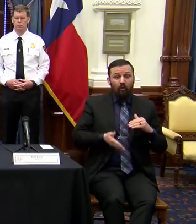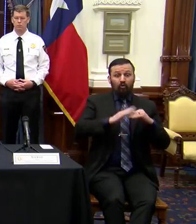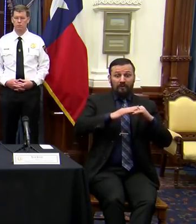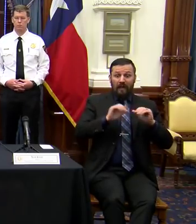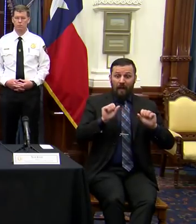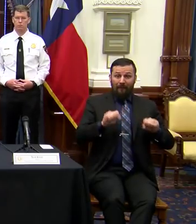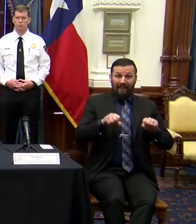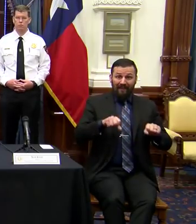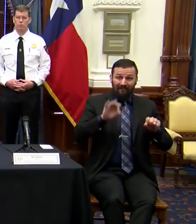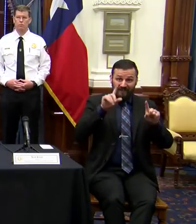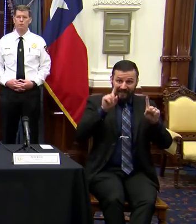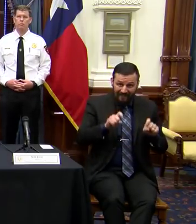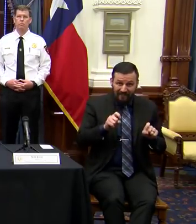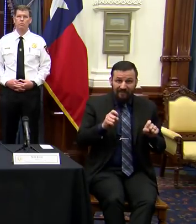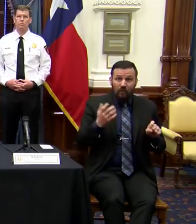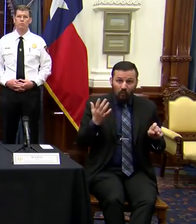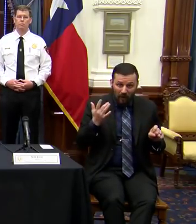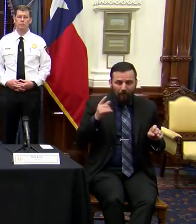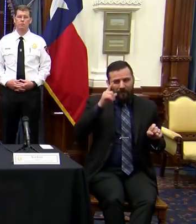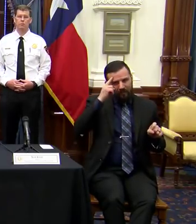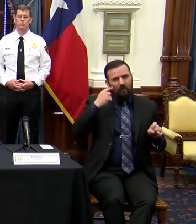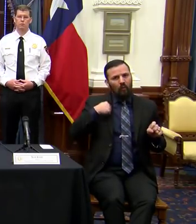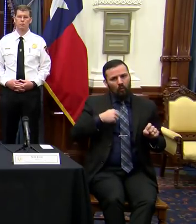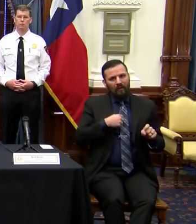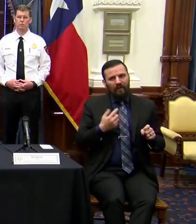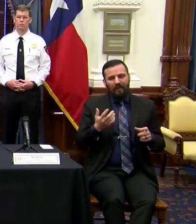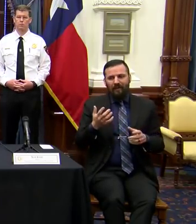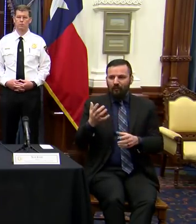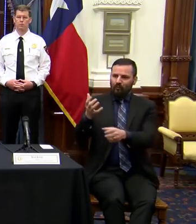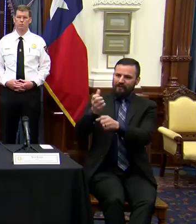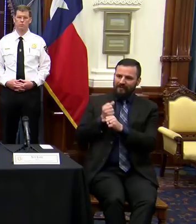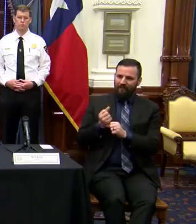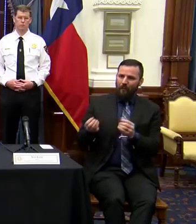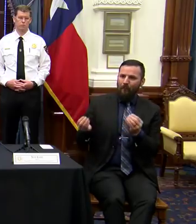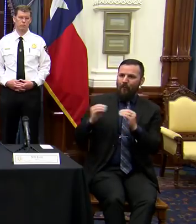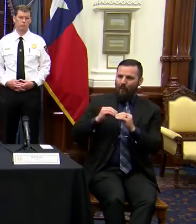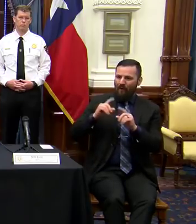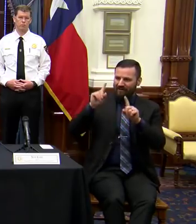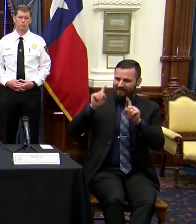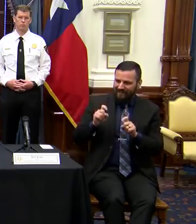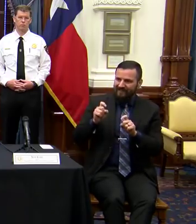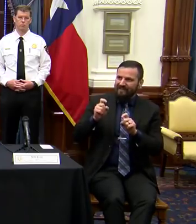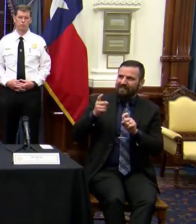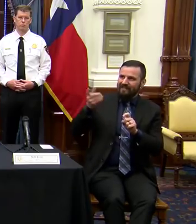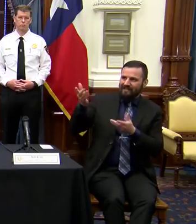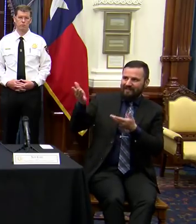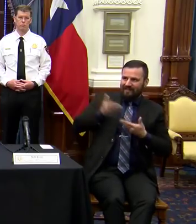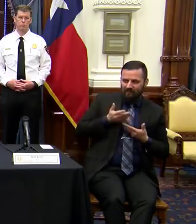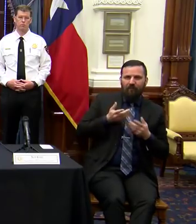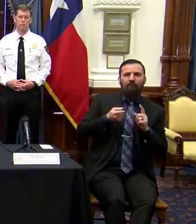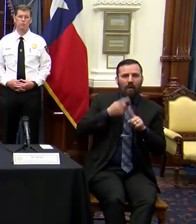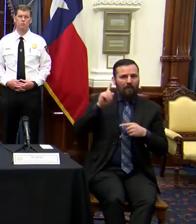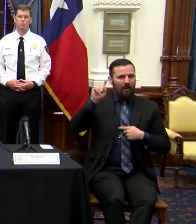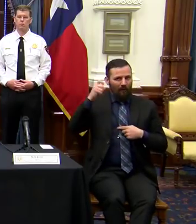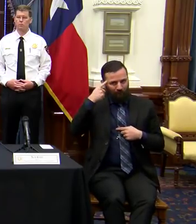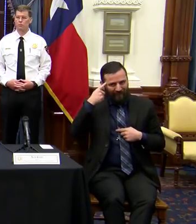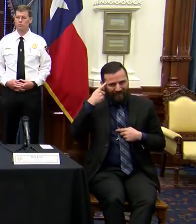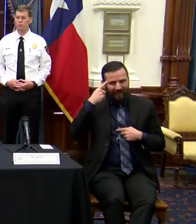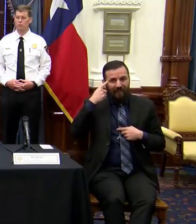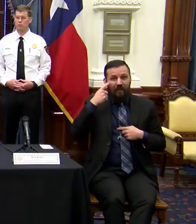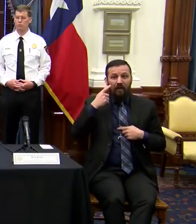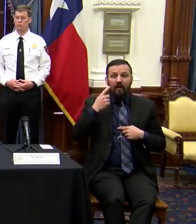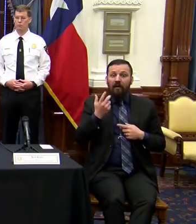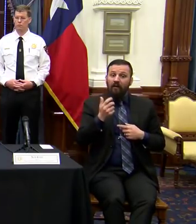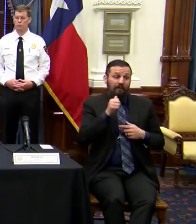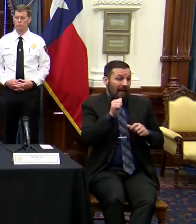is because we have received more testing capabilities from the federal government. The inability to